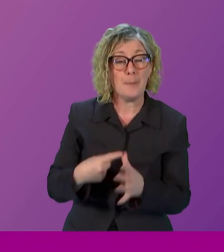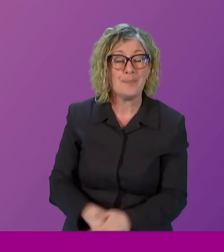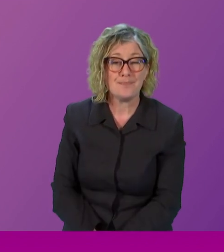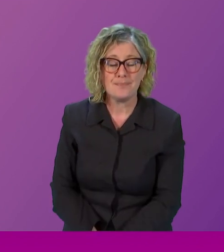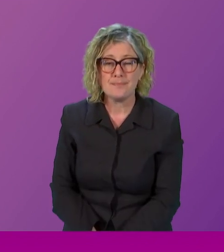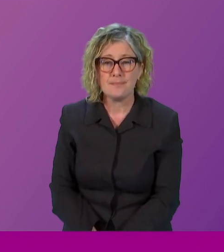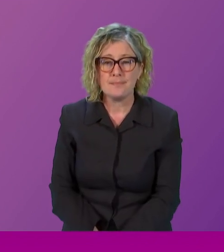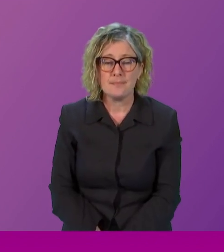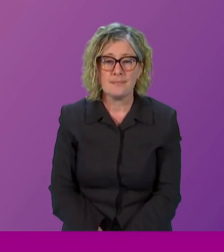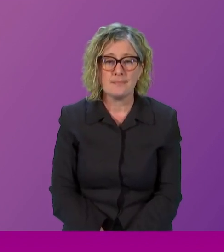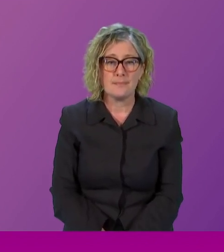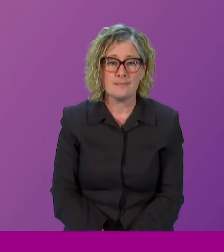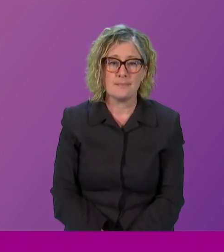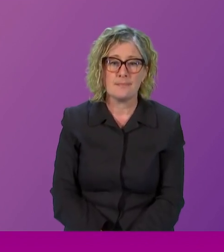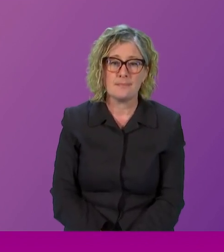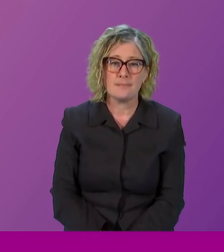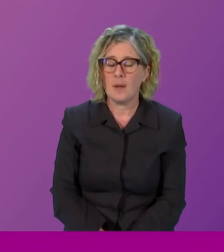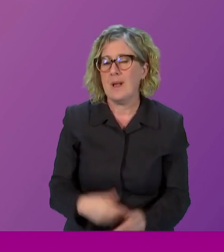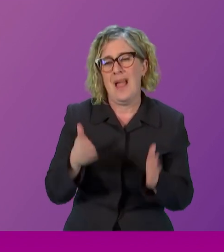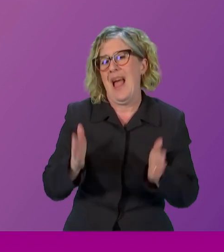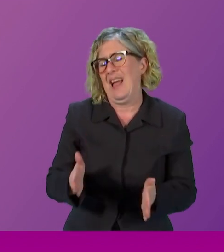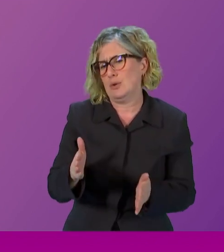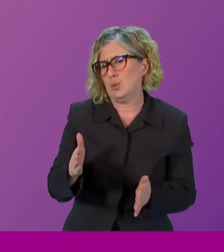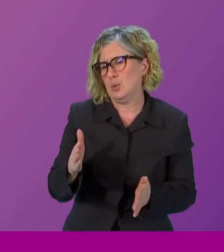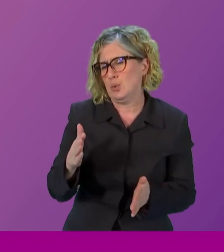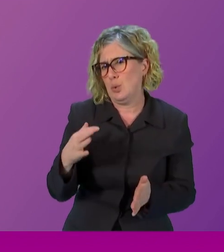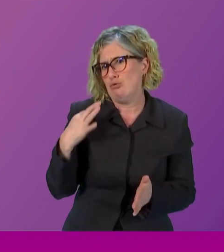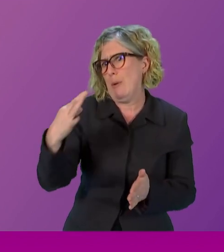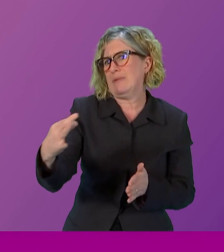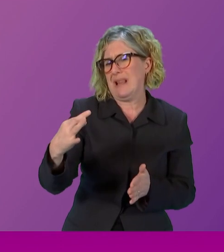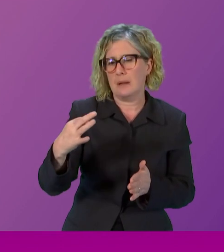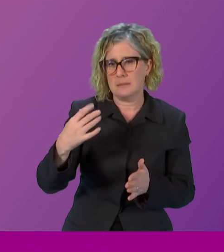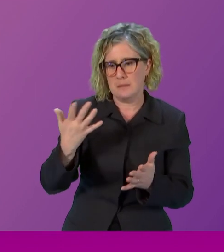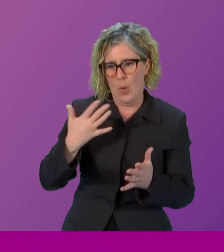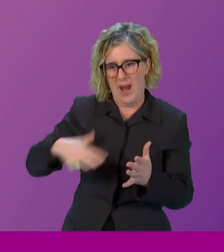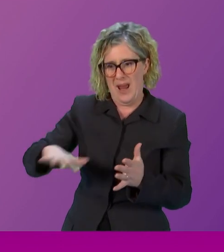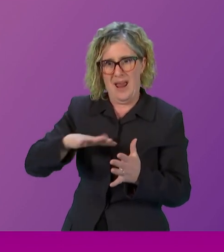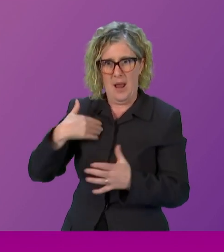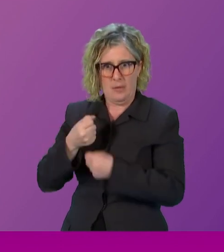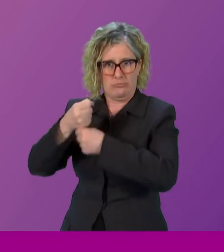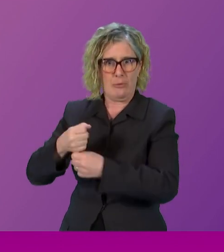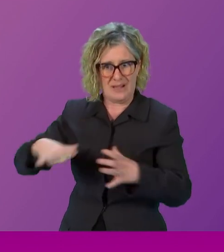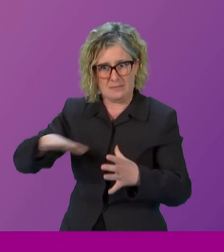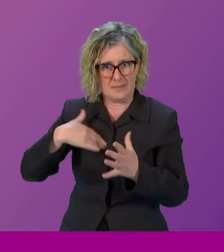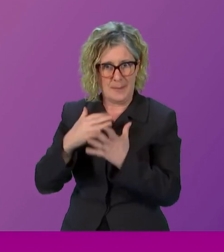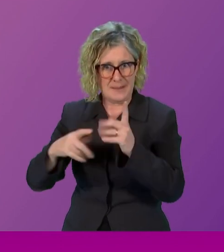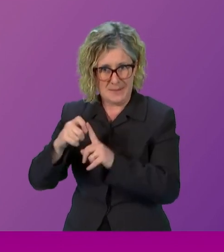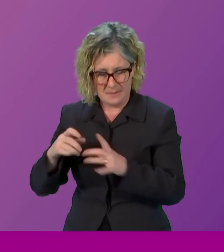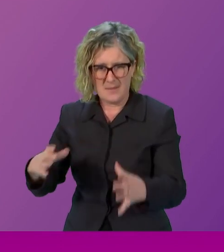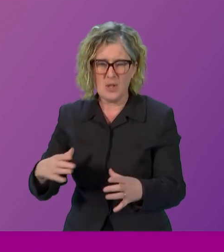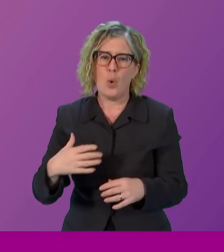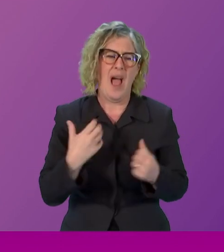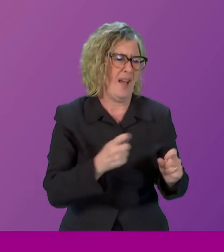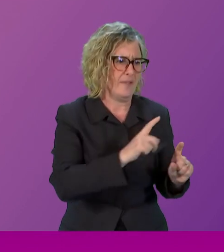now. Rebecca is from Caithness, is active in petitioning the parliament, active in making